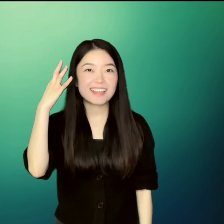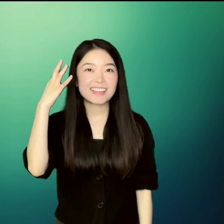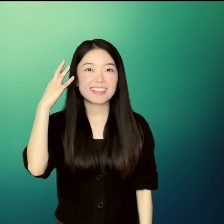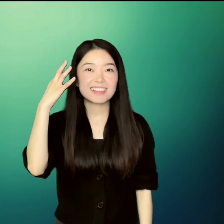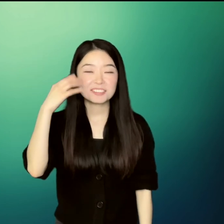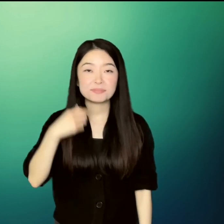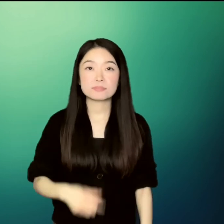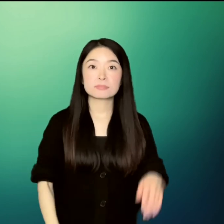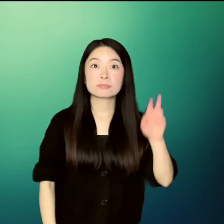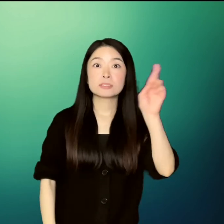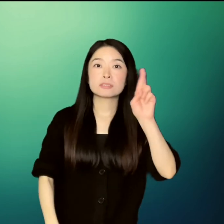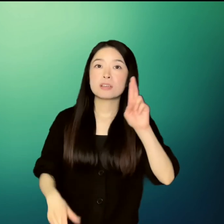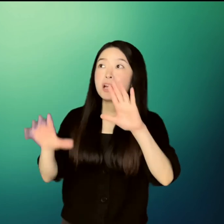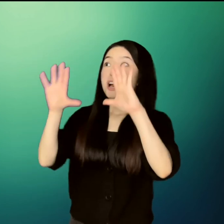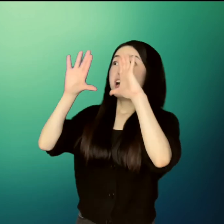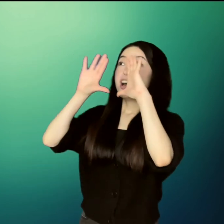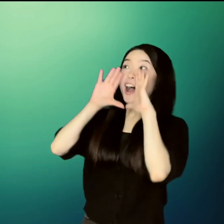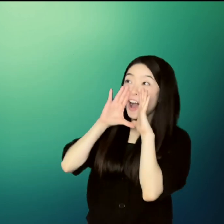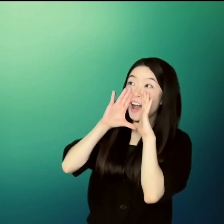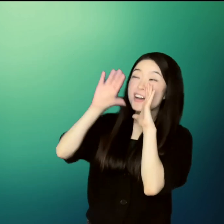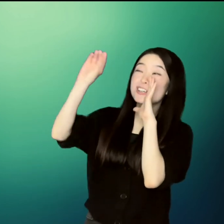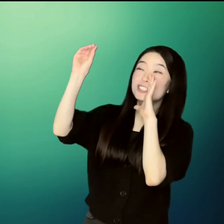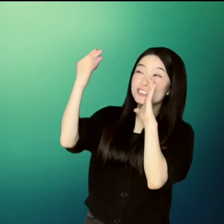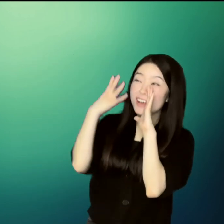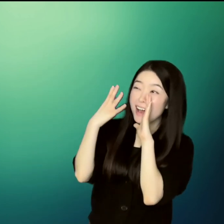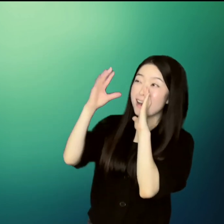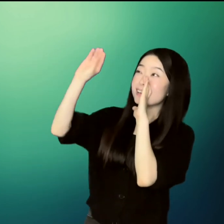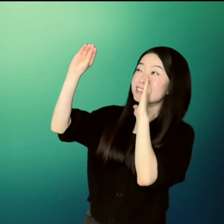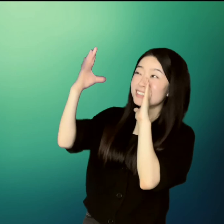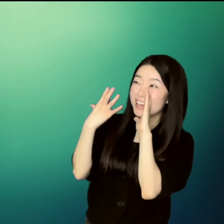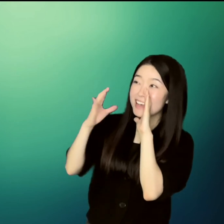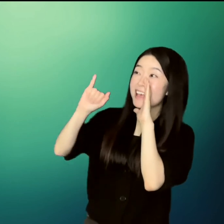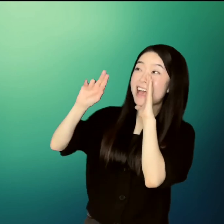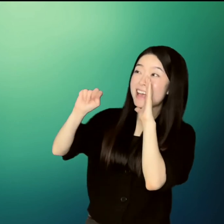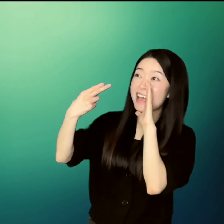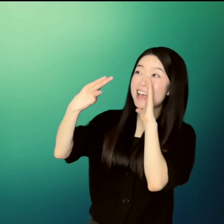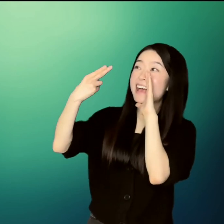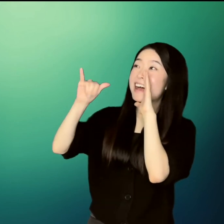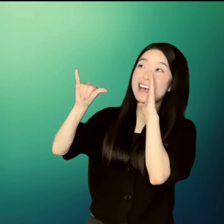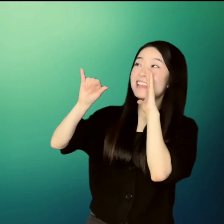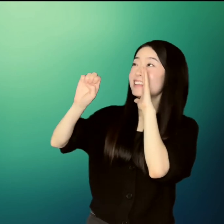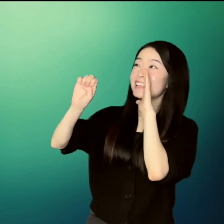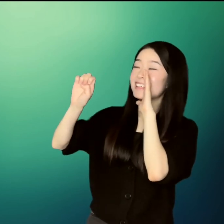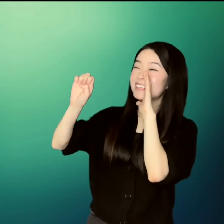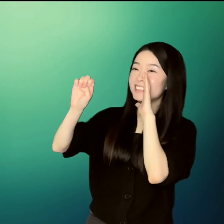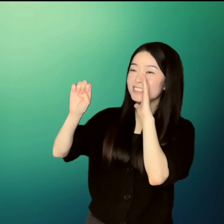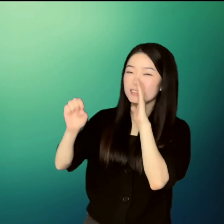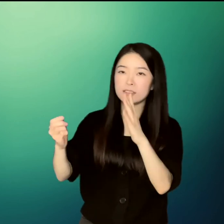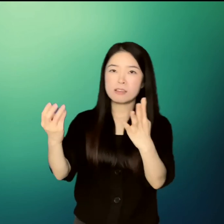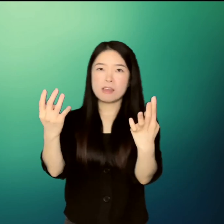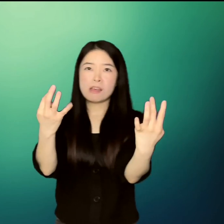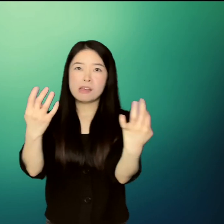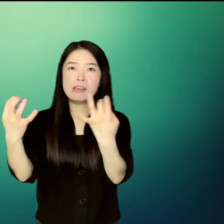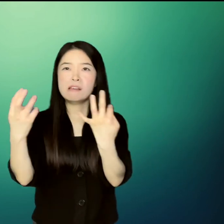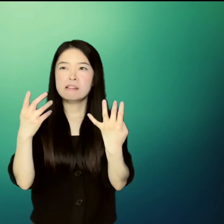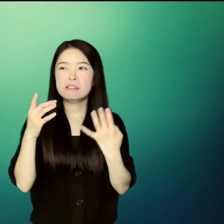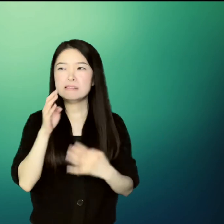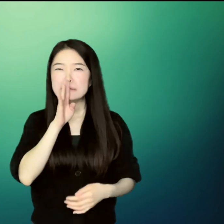Grace! Grace! Un He shouted Ralph. Everyone tried to say